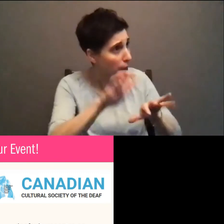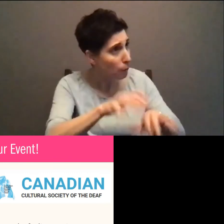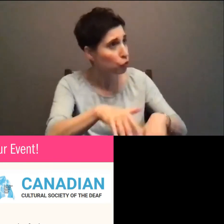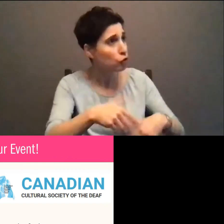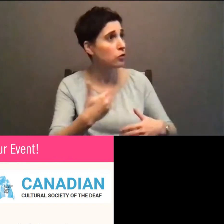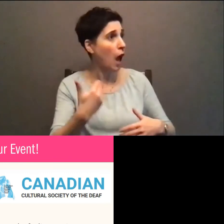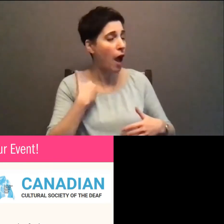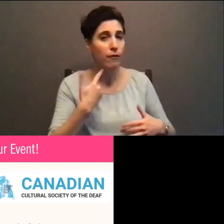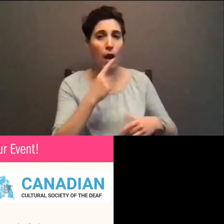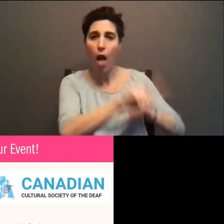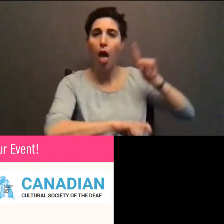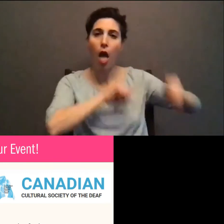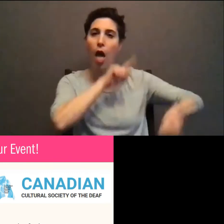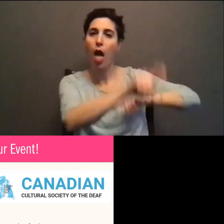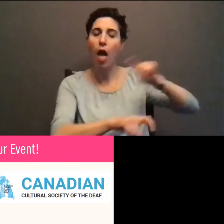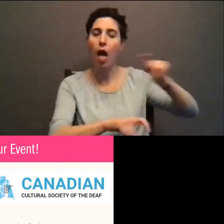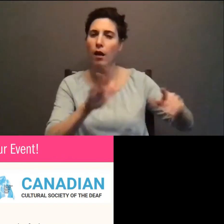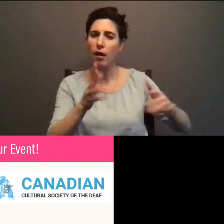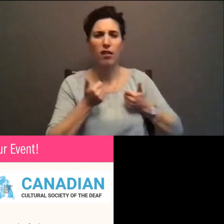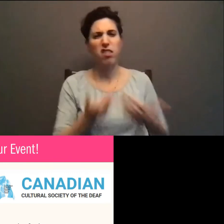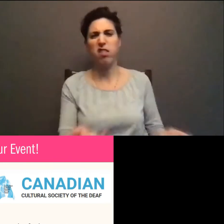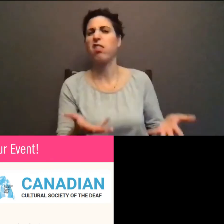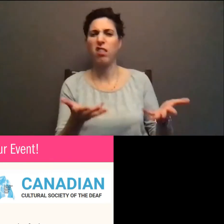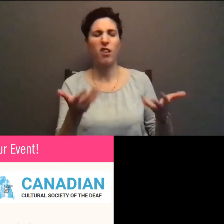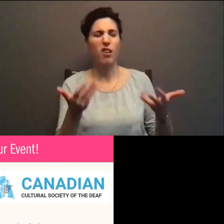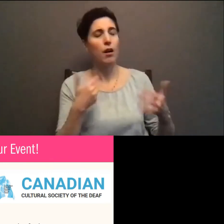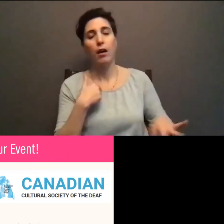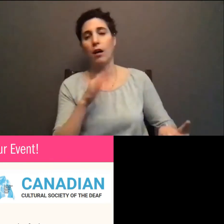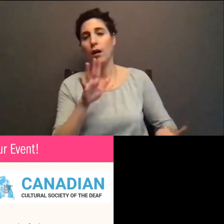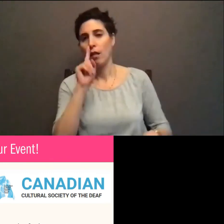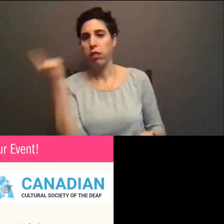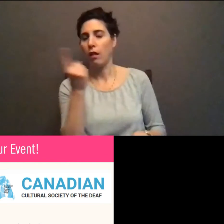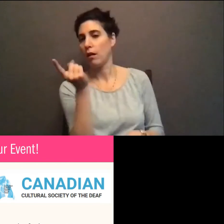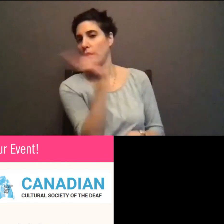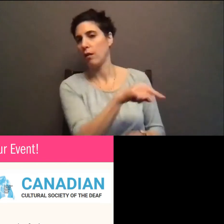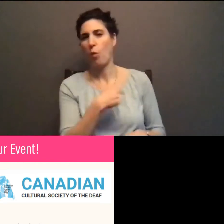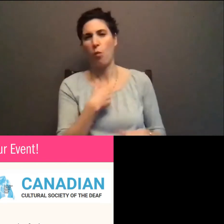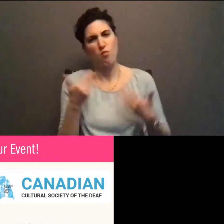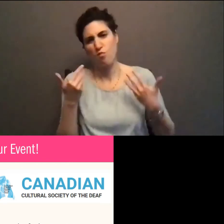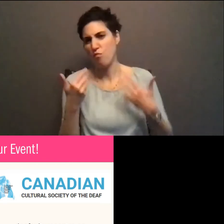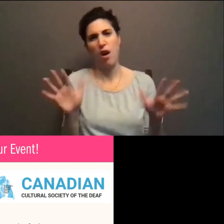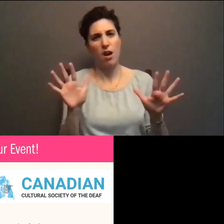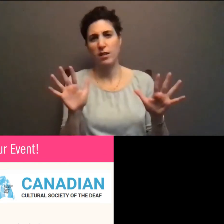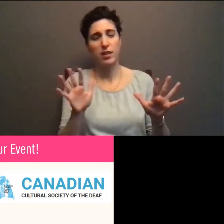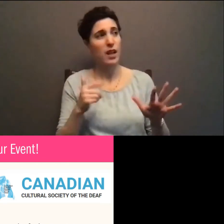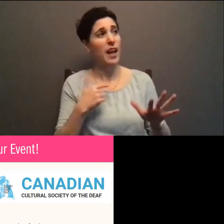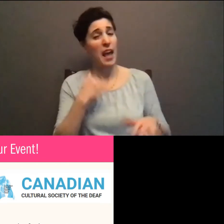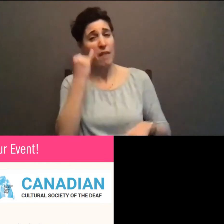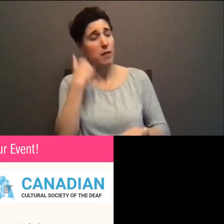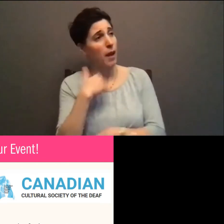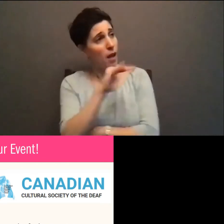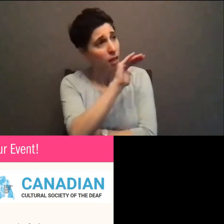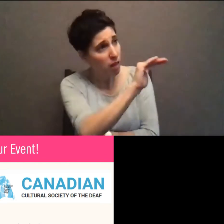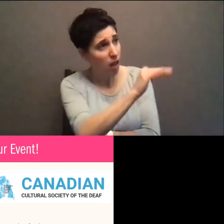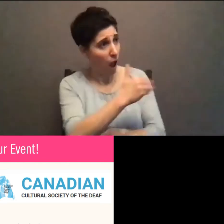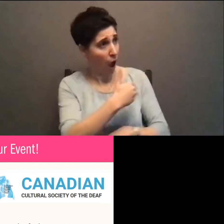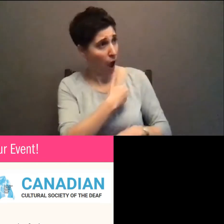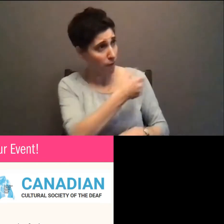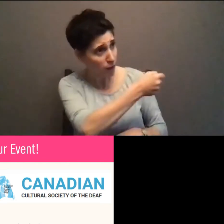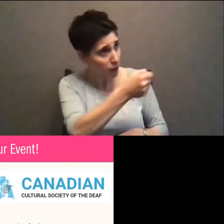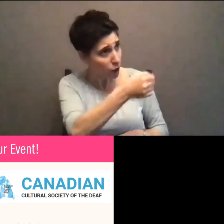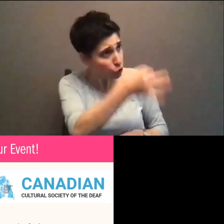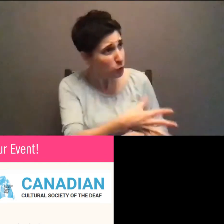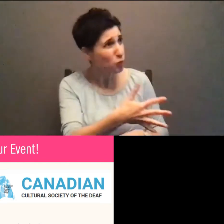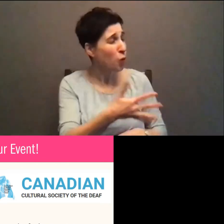response. And so sometimes it makes you just not want to bother because you're going to get into an argument yet again about what your access